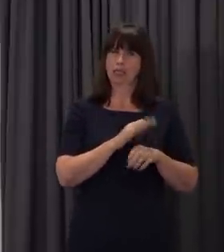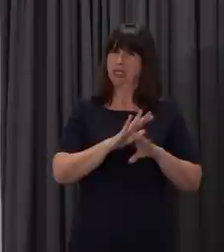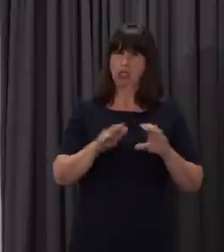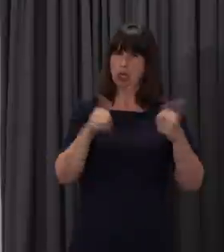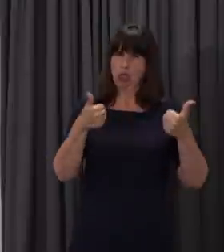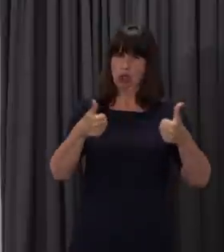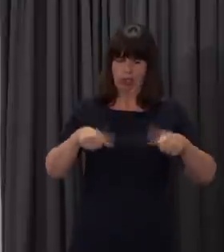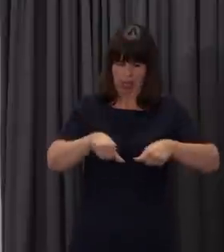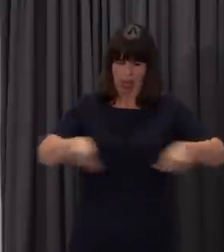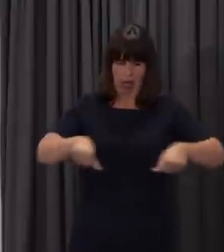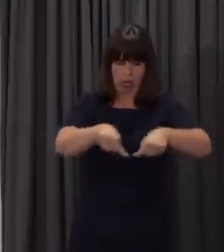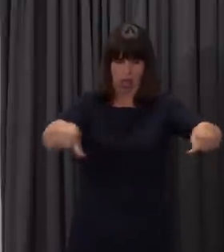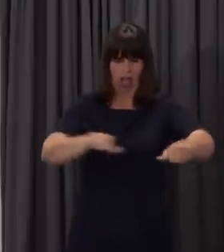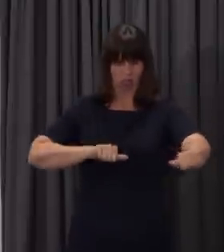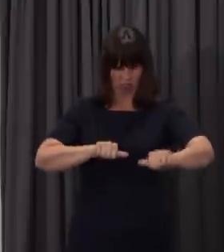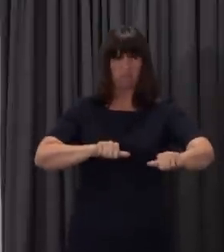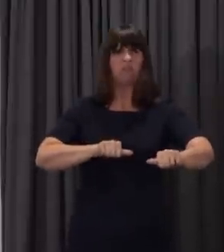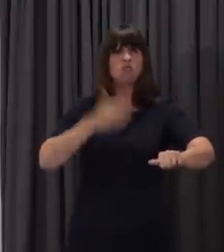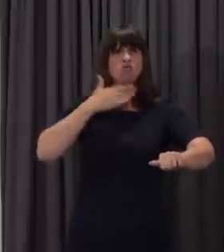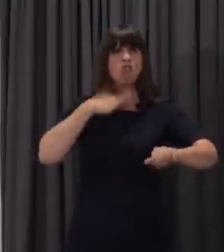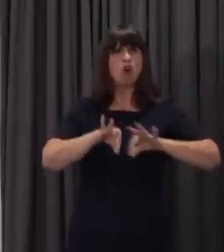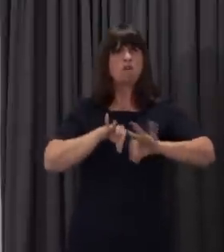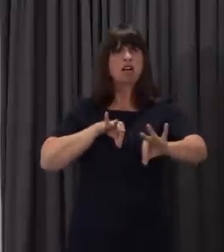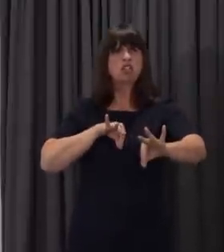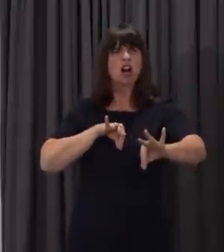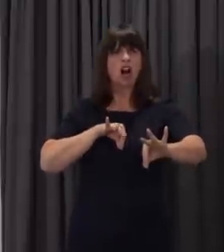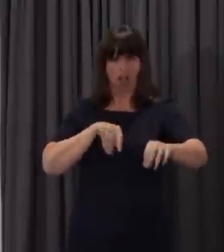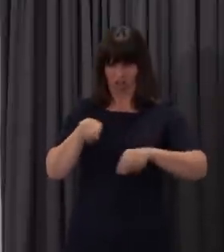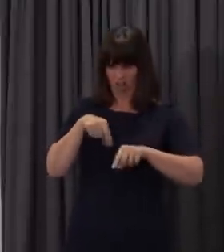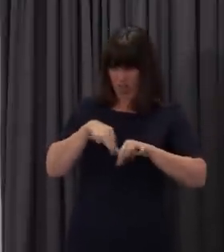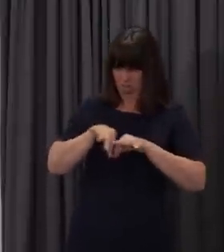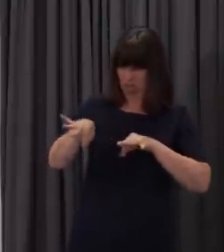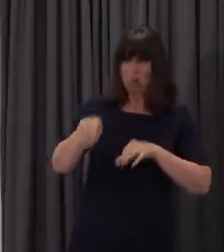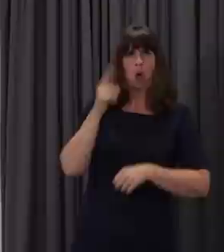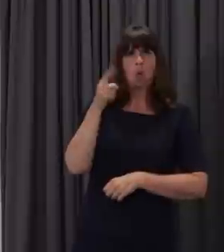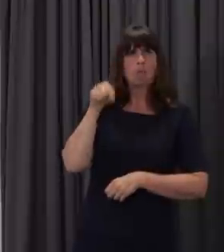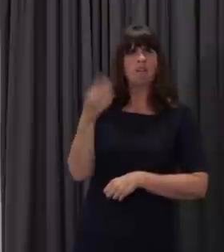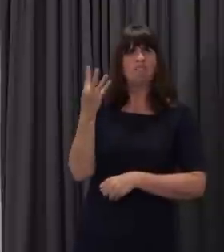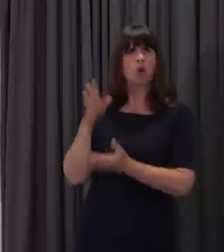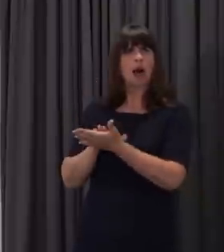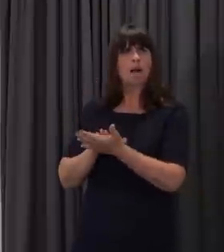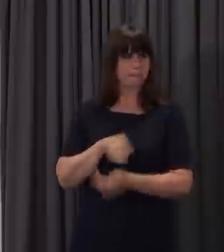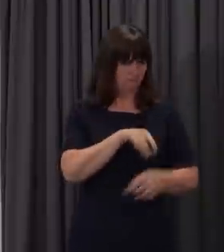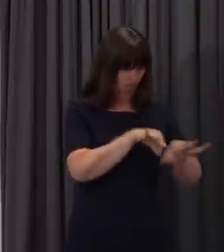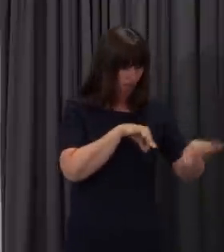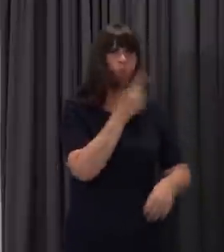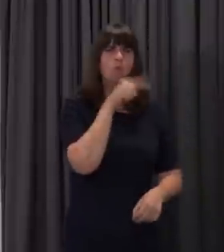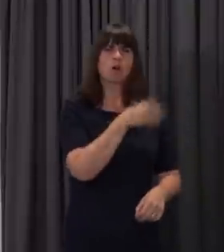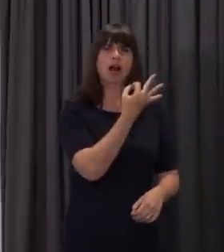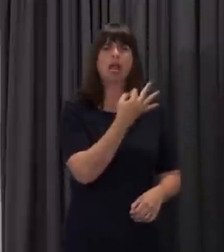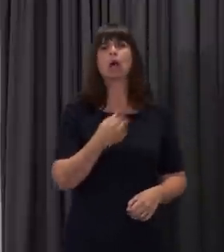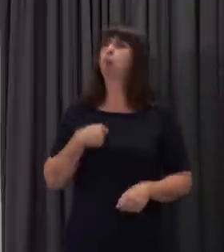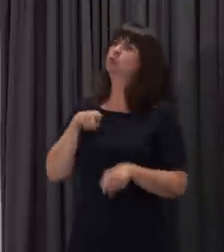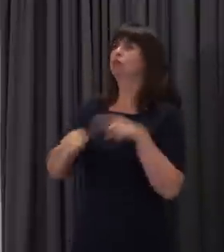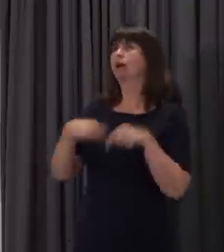two metres. This strict rule seems to vary between 1.4 metres and 1.8. And when I challenge them on it, they say, well, we're doing